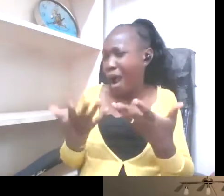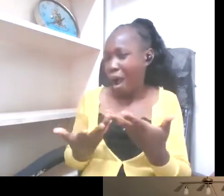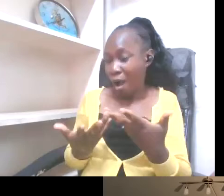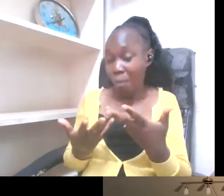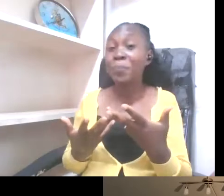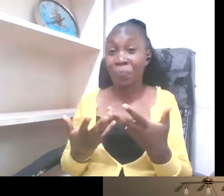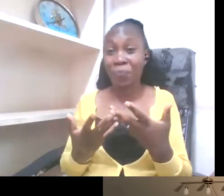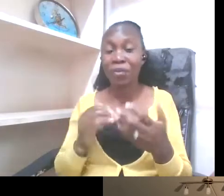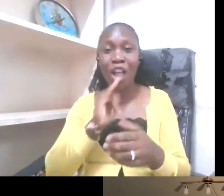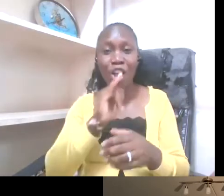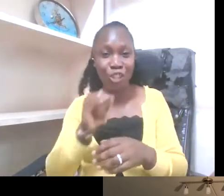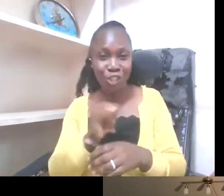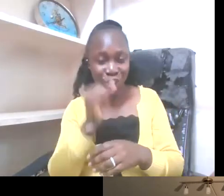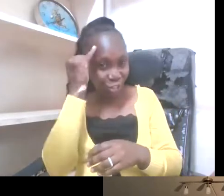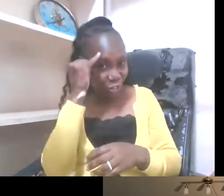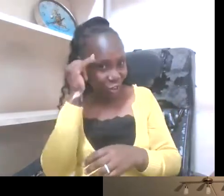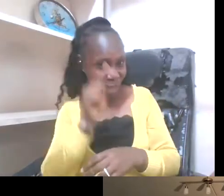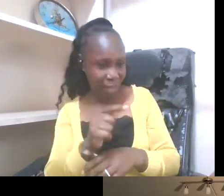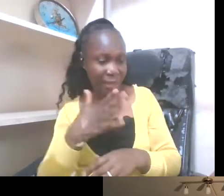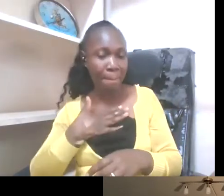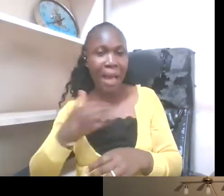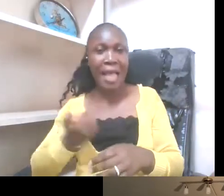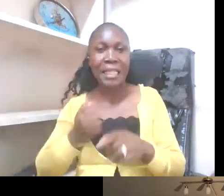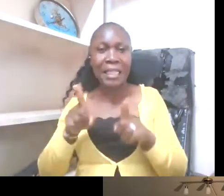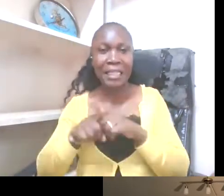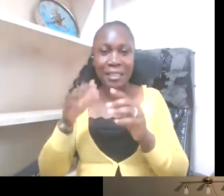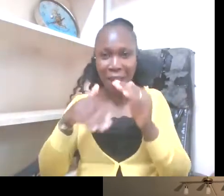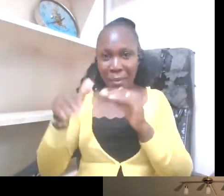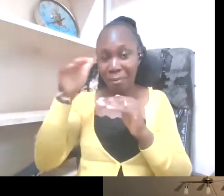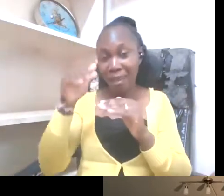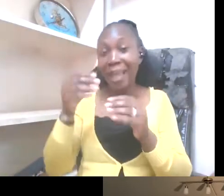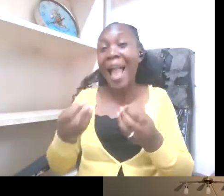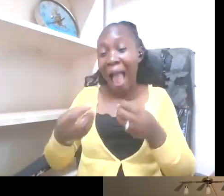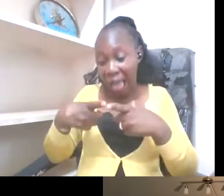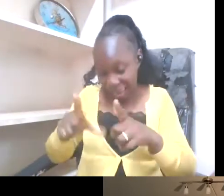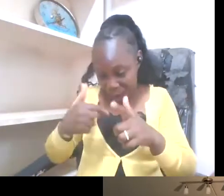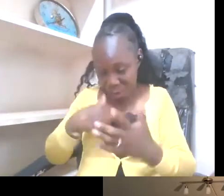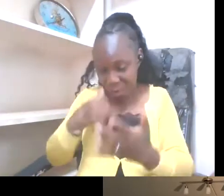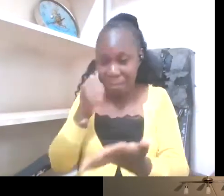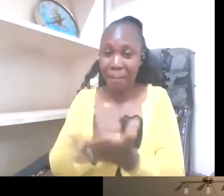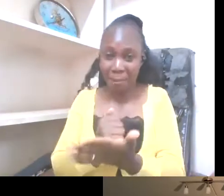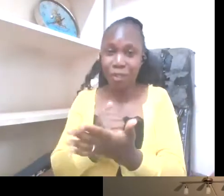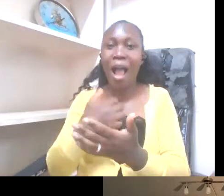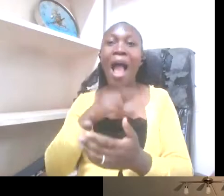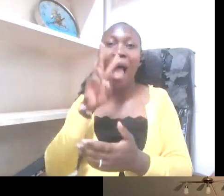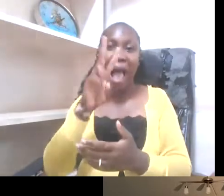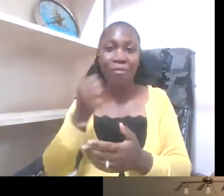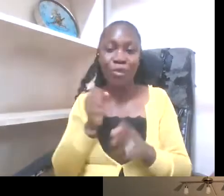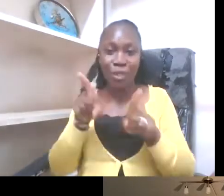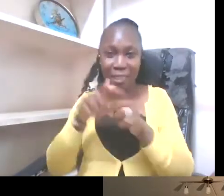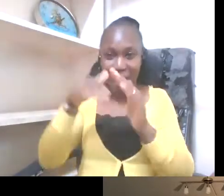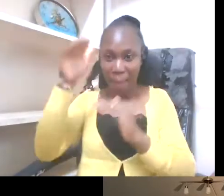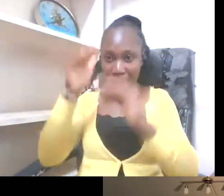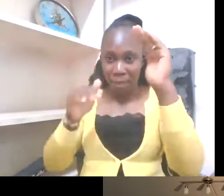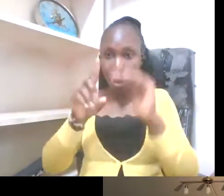my elder sister and she gave me permission to share this. I have two elder sisters. One of them had a problem